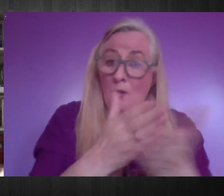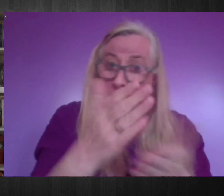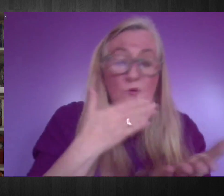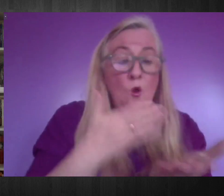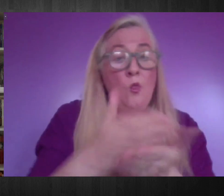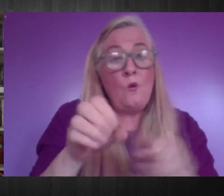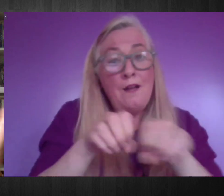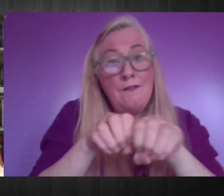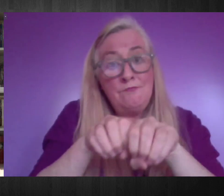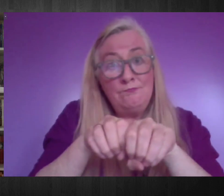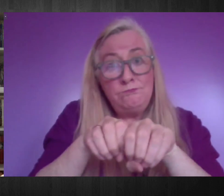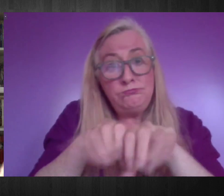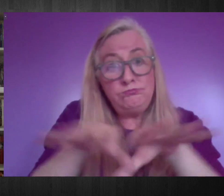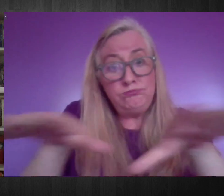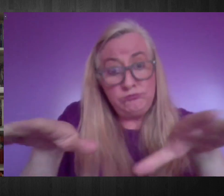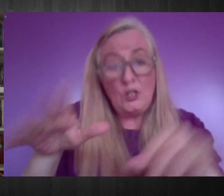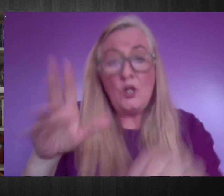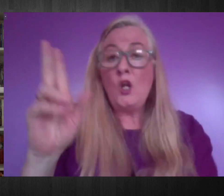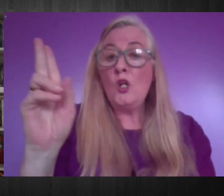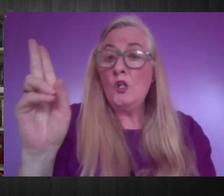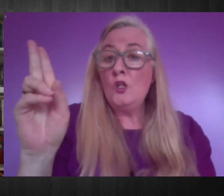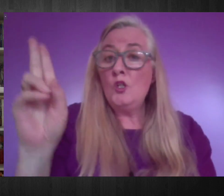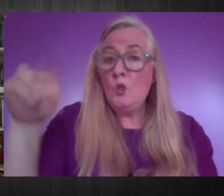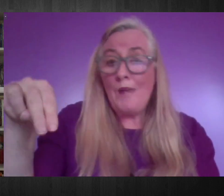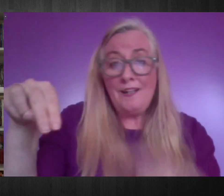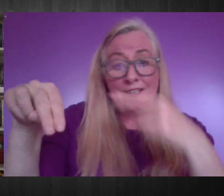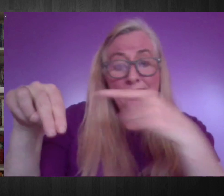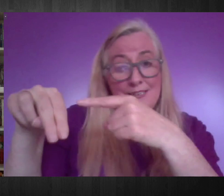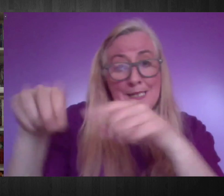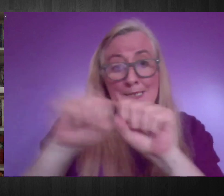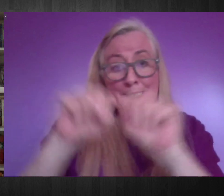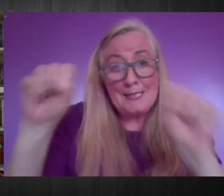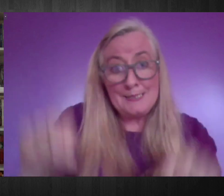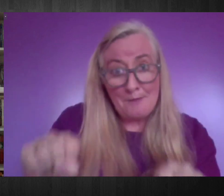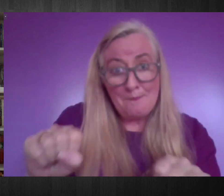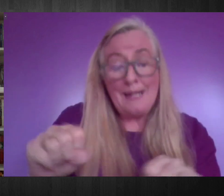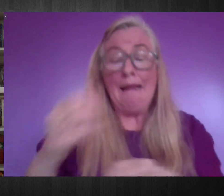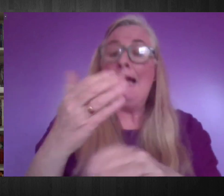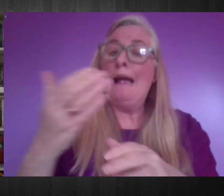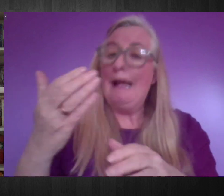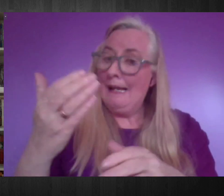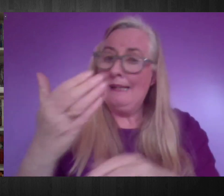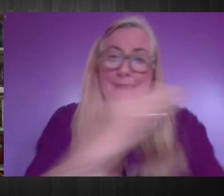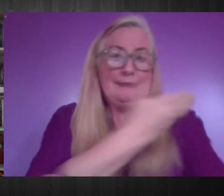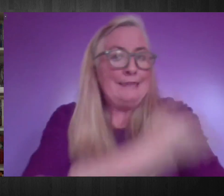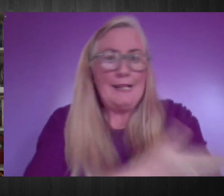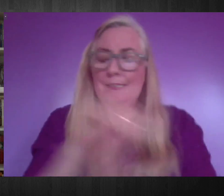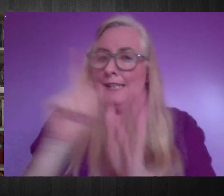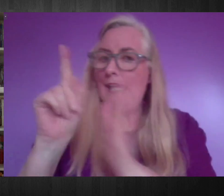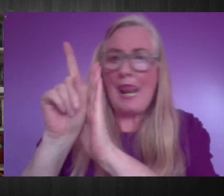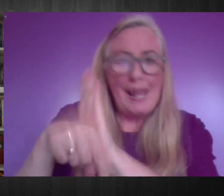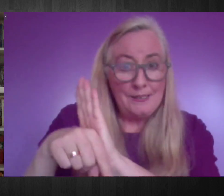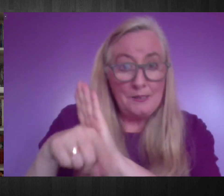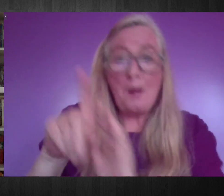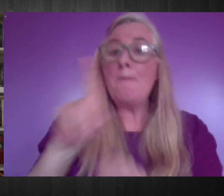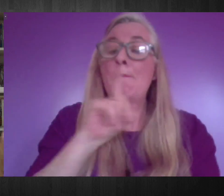what now, right? The UN system reacted a little bit late, I will say, but it reacted and we pushed to